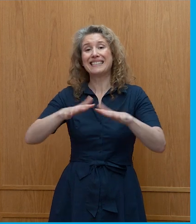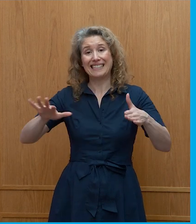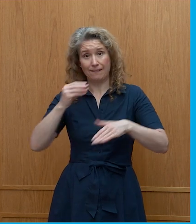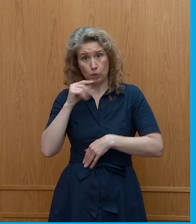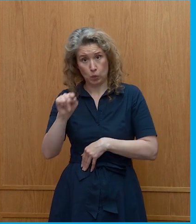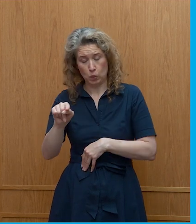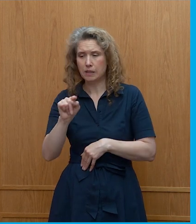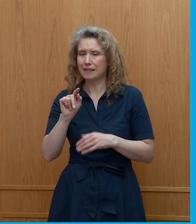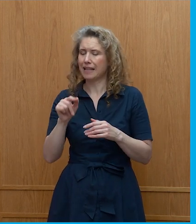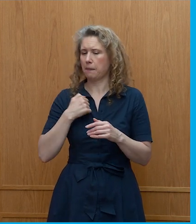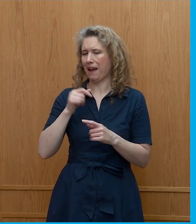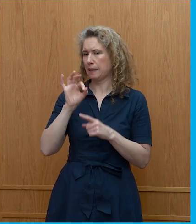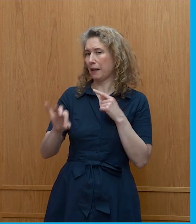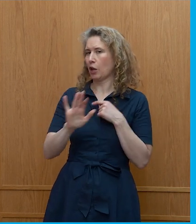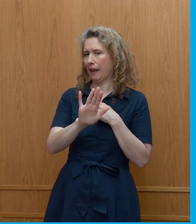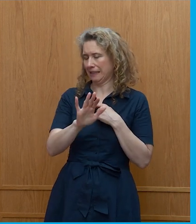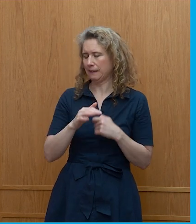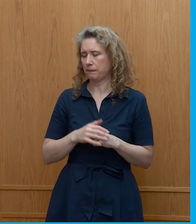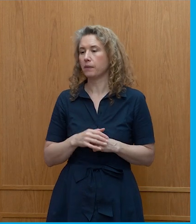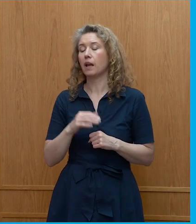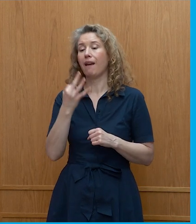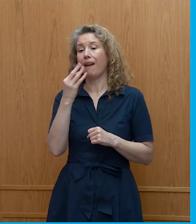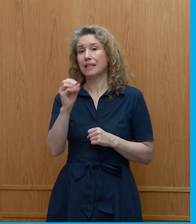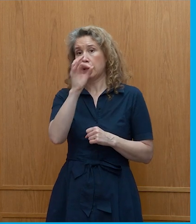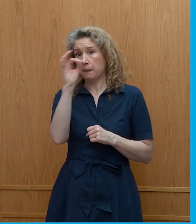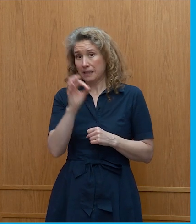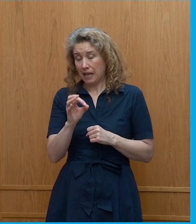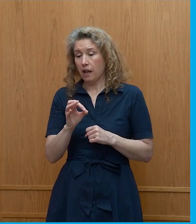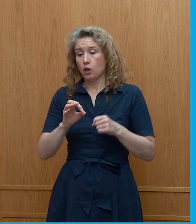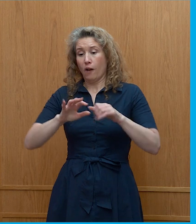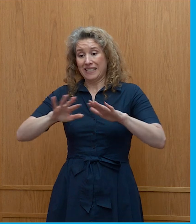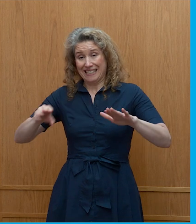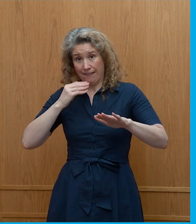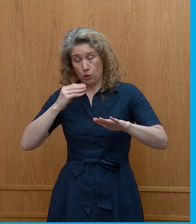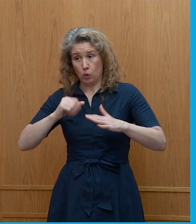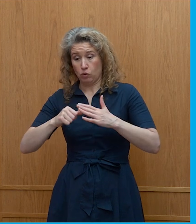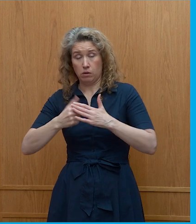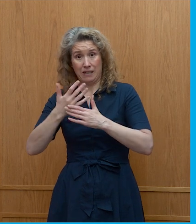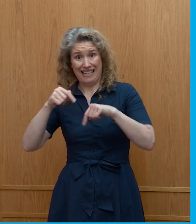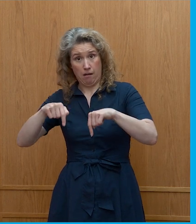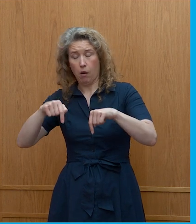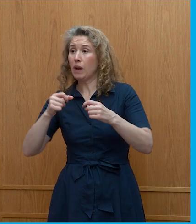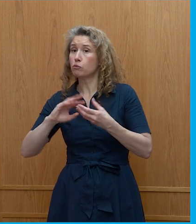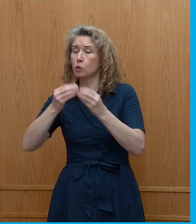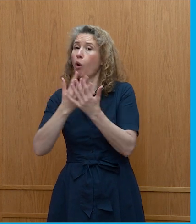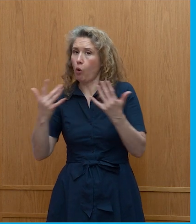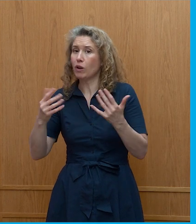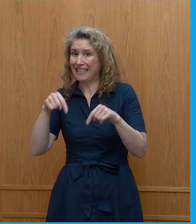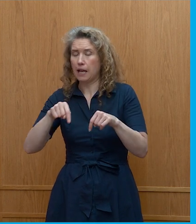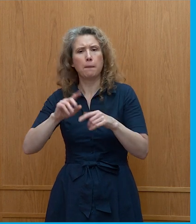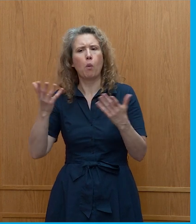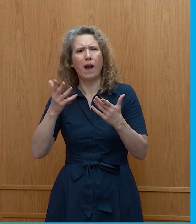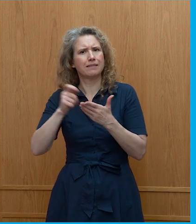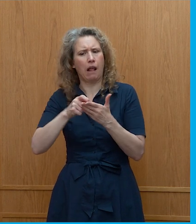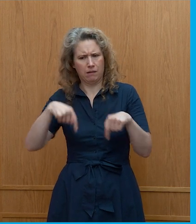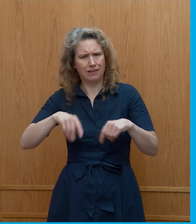is a bit my speciality so 80 percent of some of the seafood we produce in Scotland if we produce a lot is exported